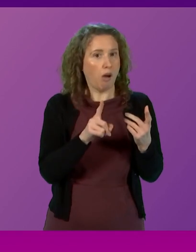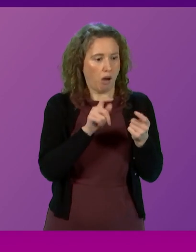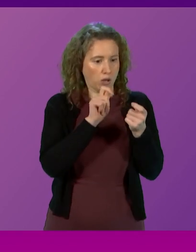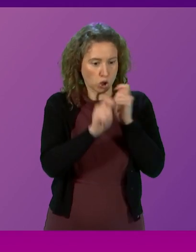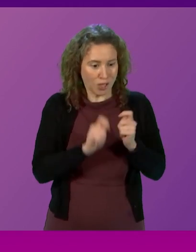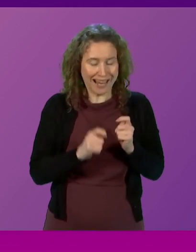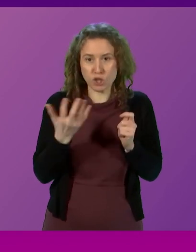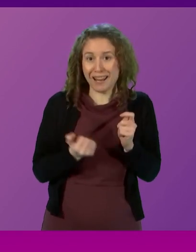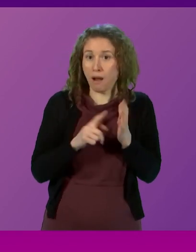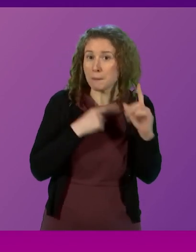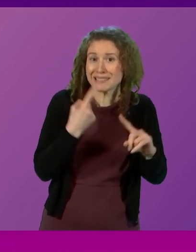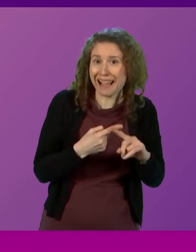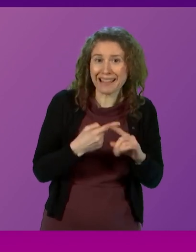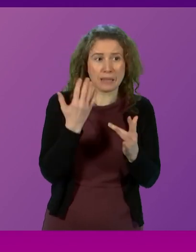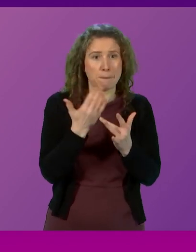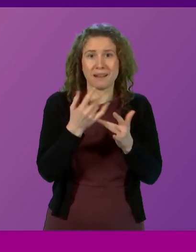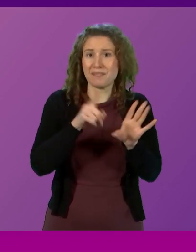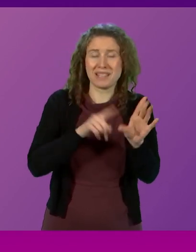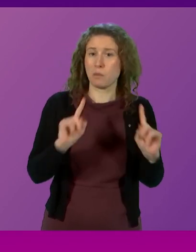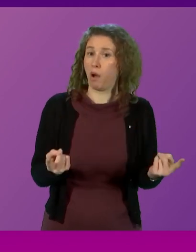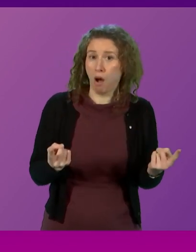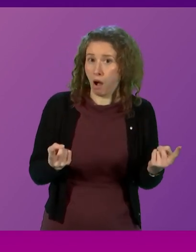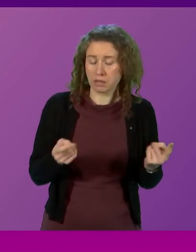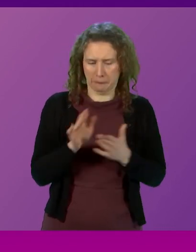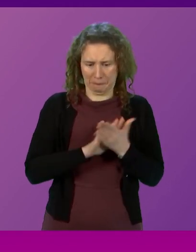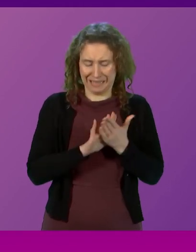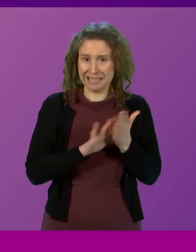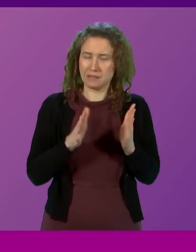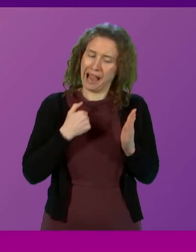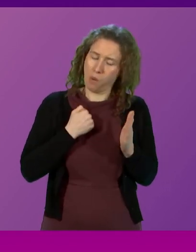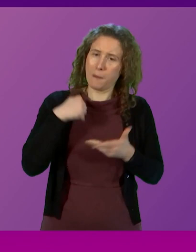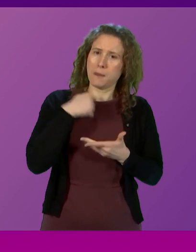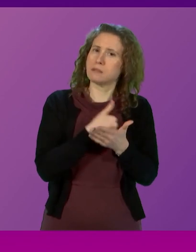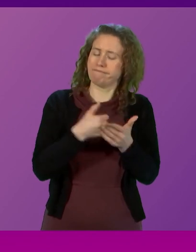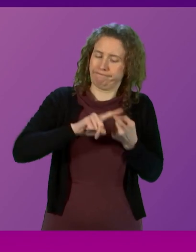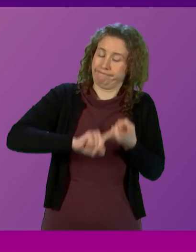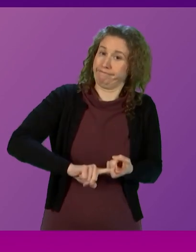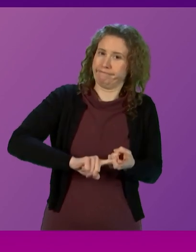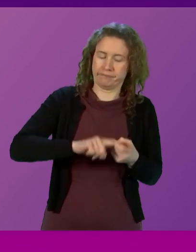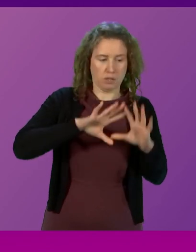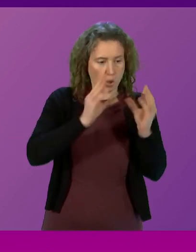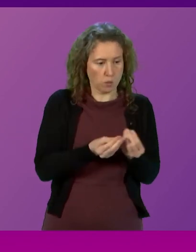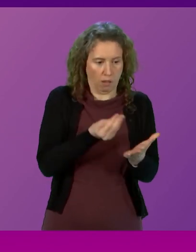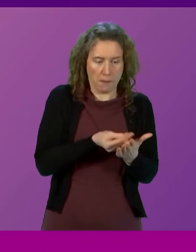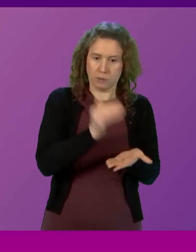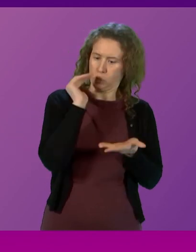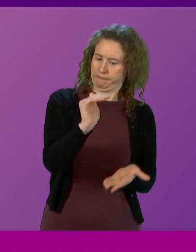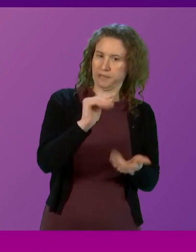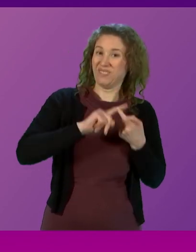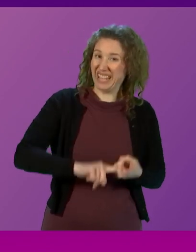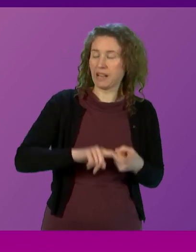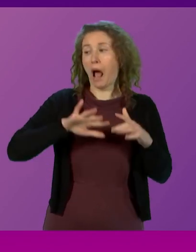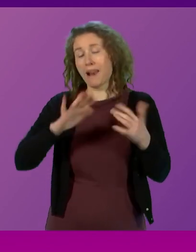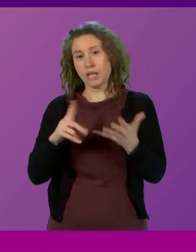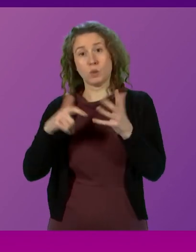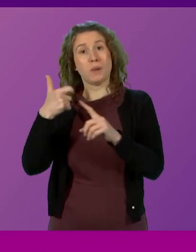tax rates midway through a financial year, we operate a largely fixed total budget unless the United